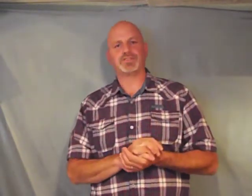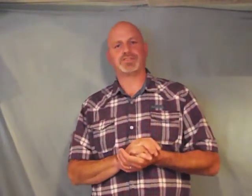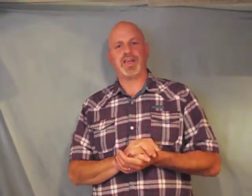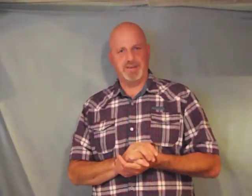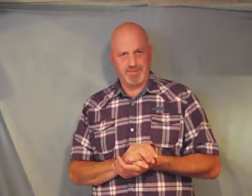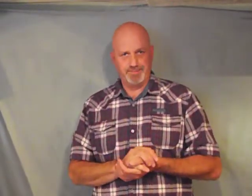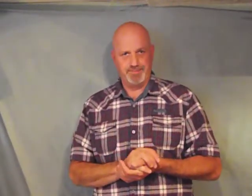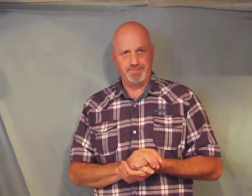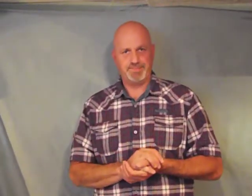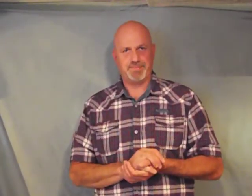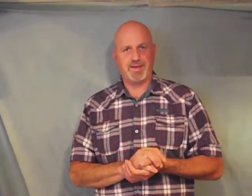Satan okay